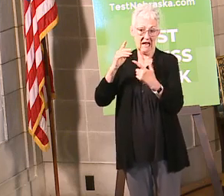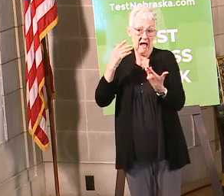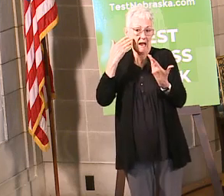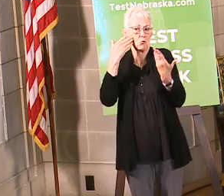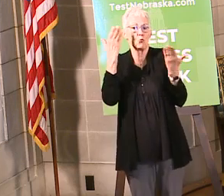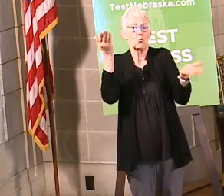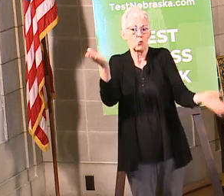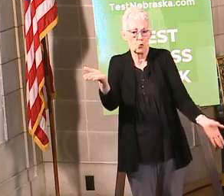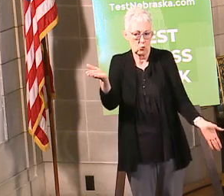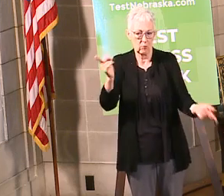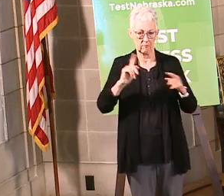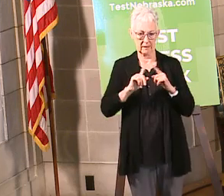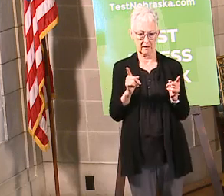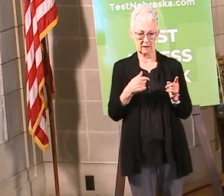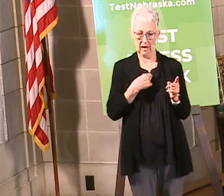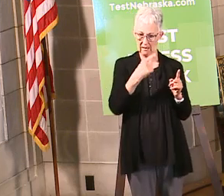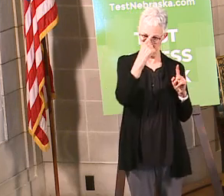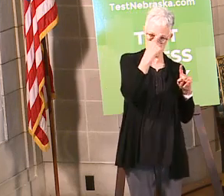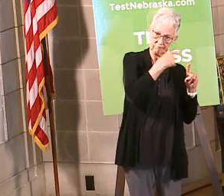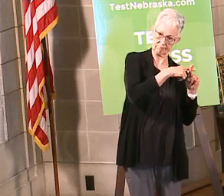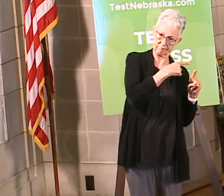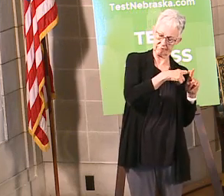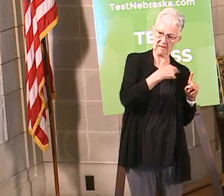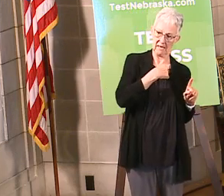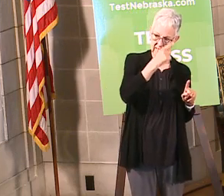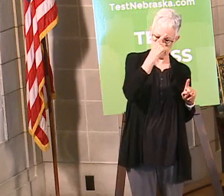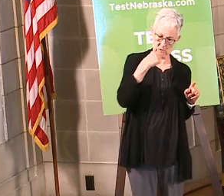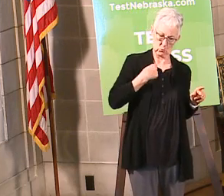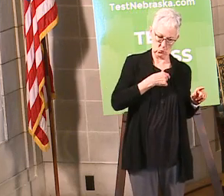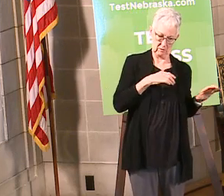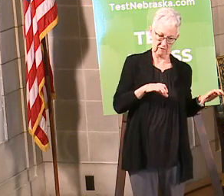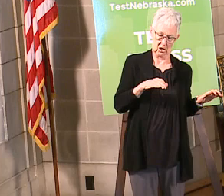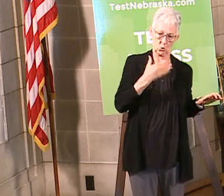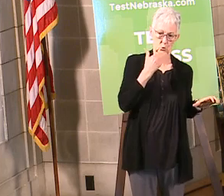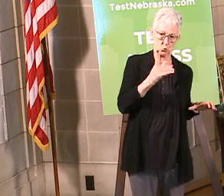up until this time. So I'm looking forward to the same thing going forward.